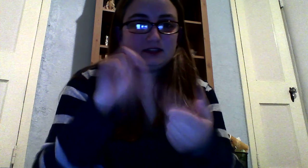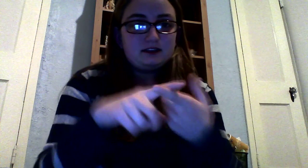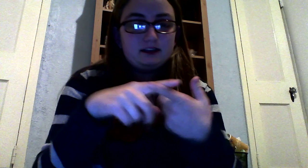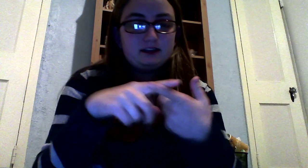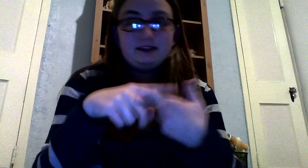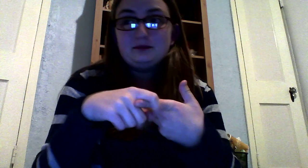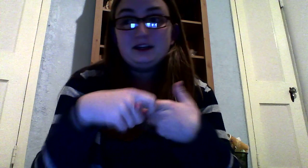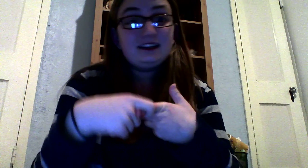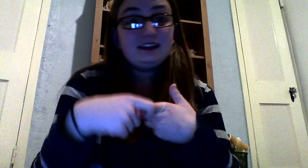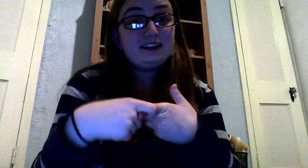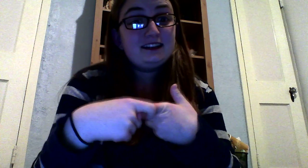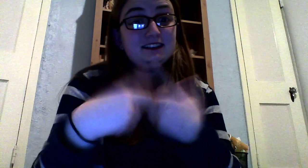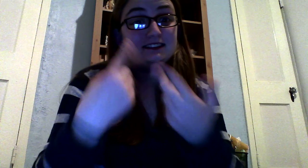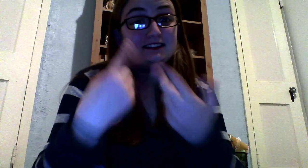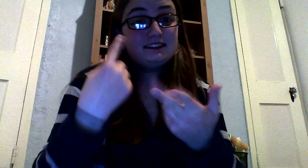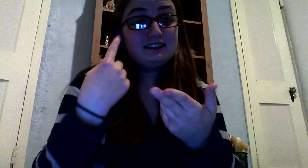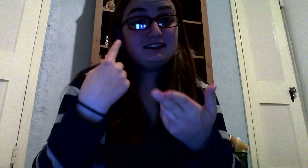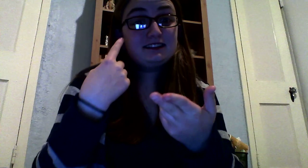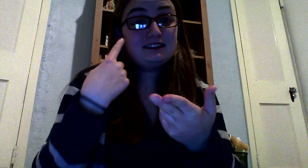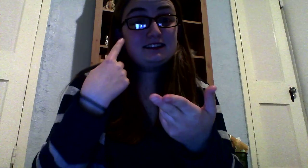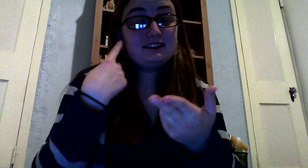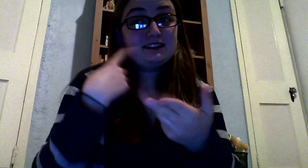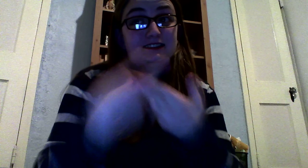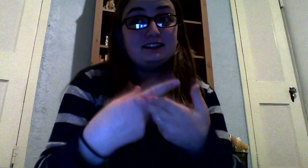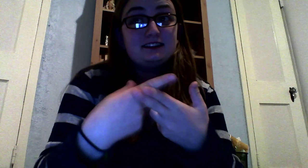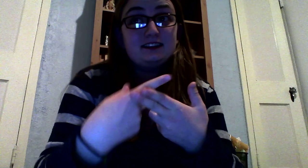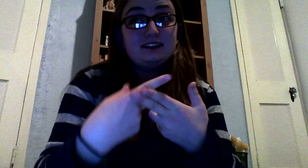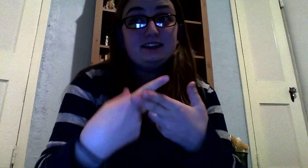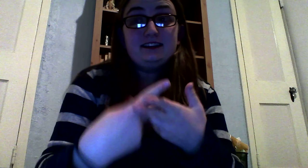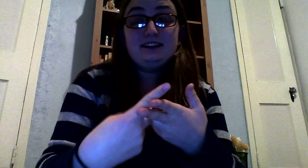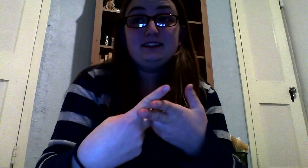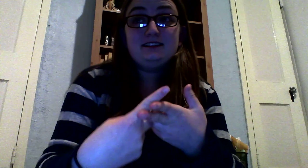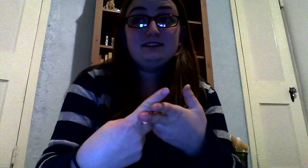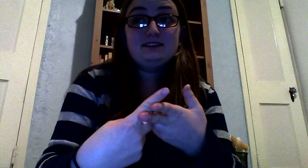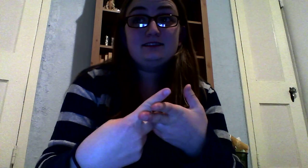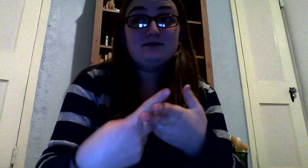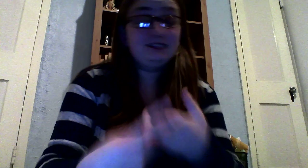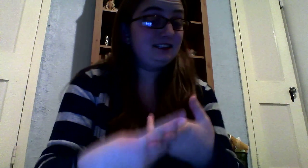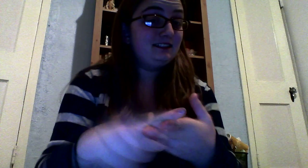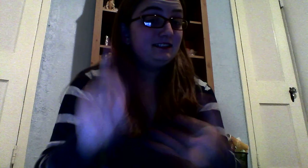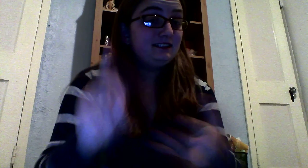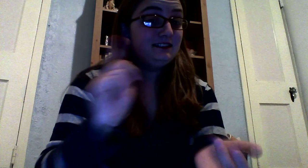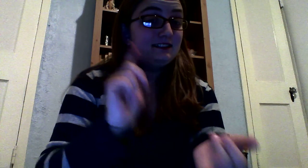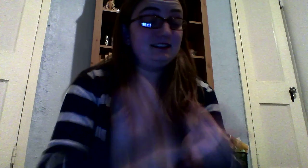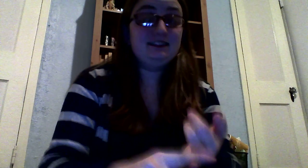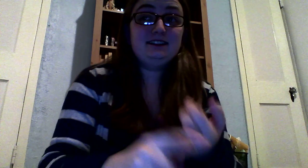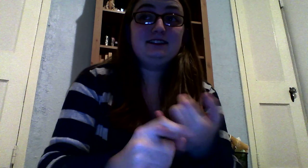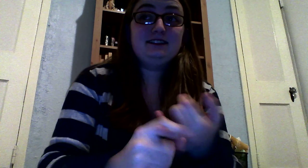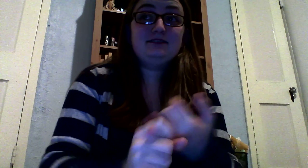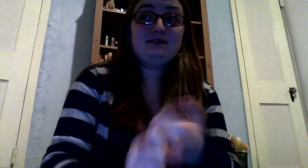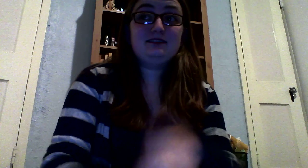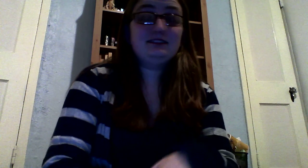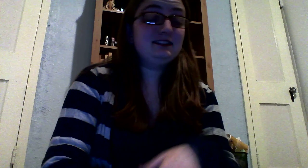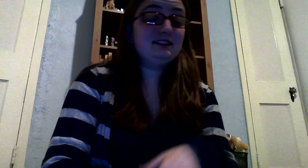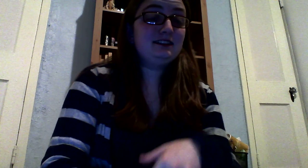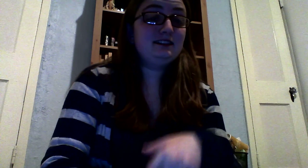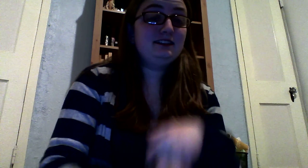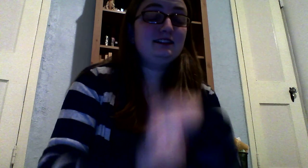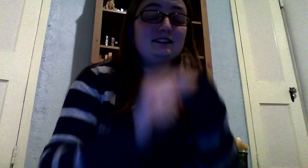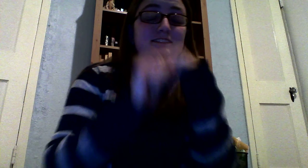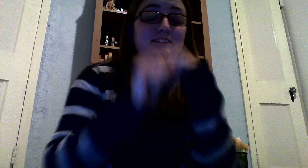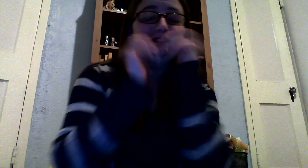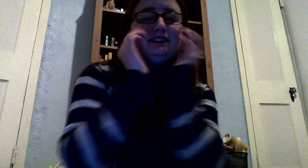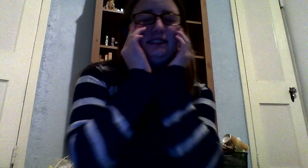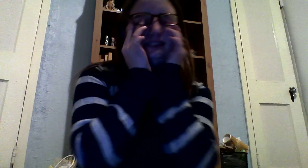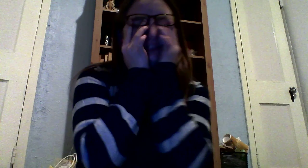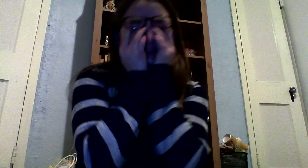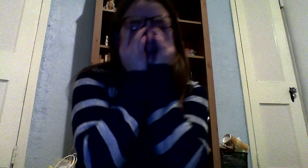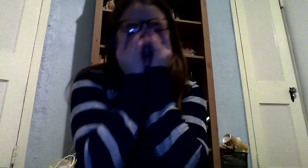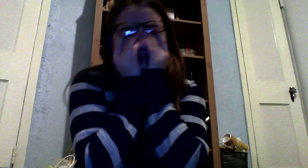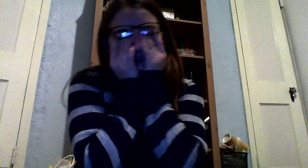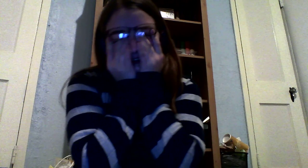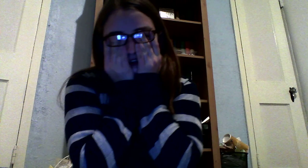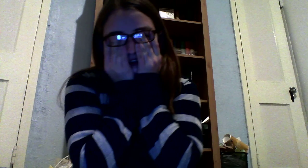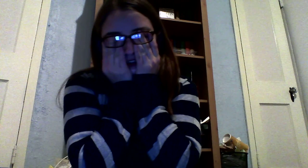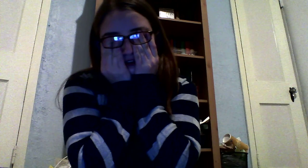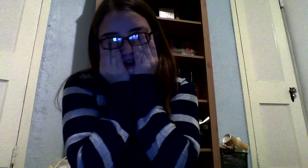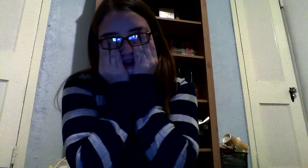stay late Monday night, stay late Wednesday night, stay late Thursday night, just crazy, crazy,